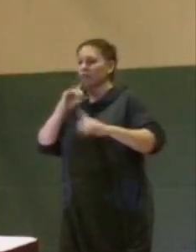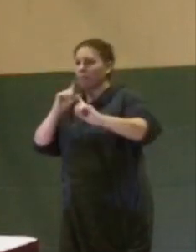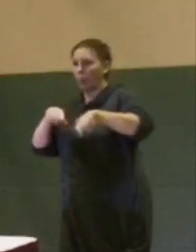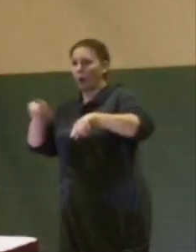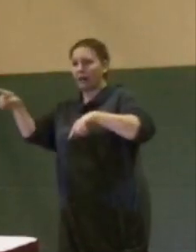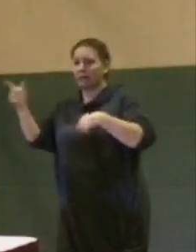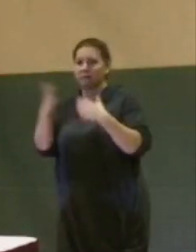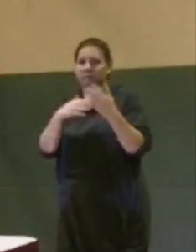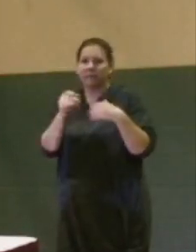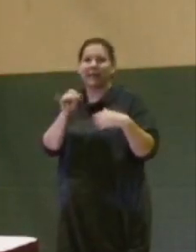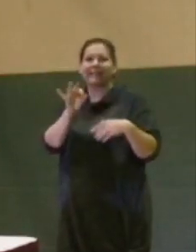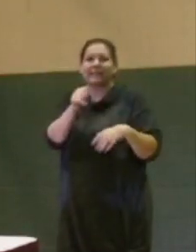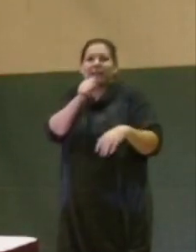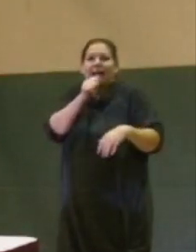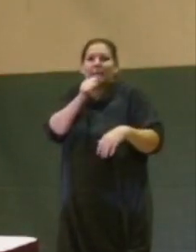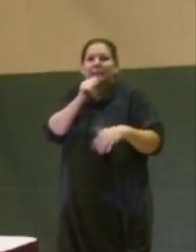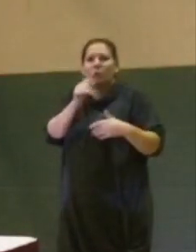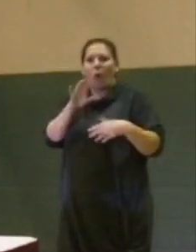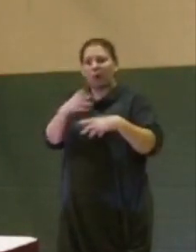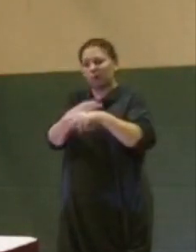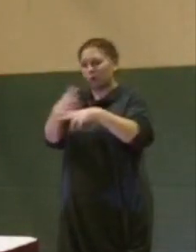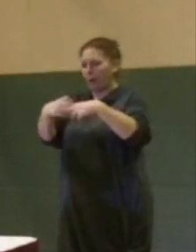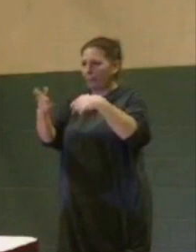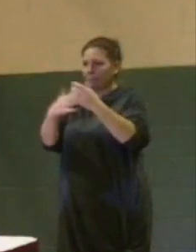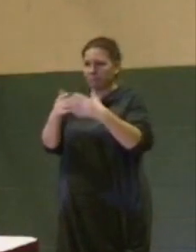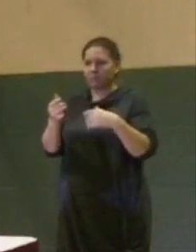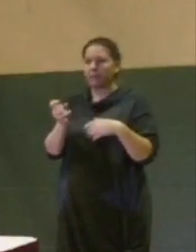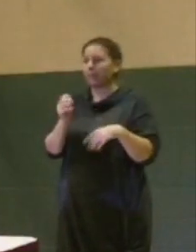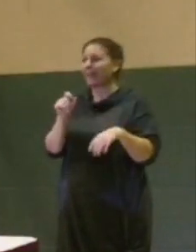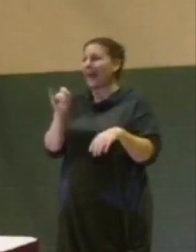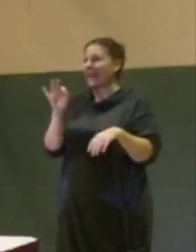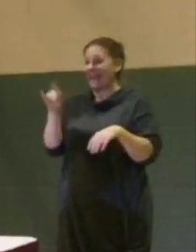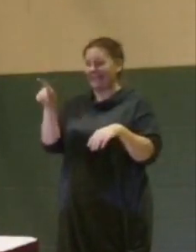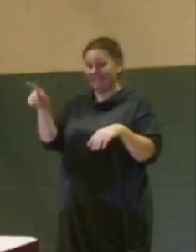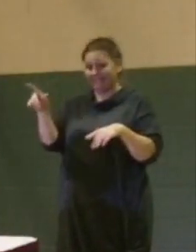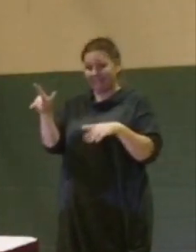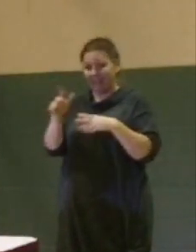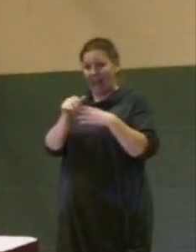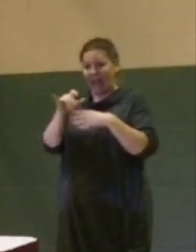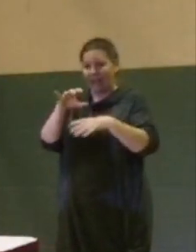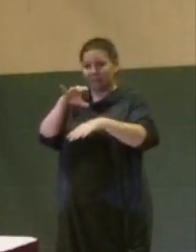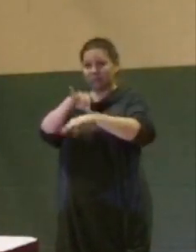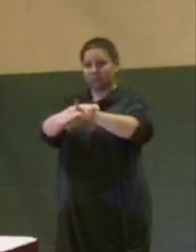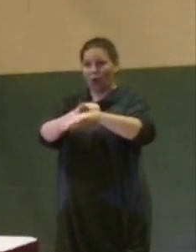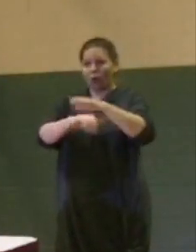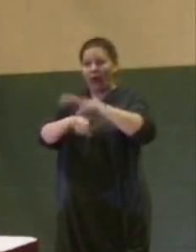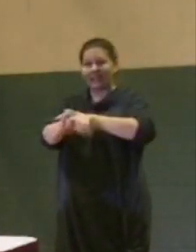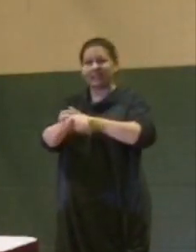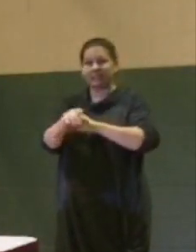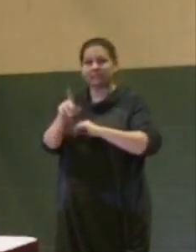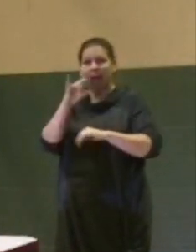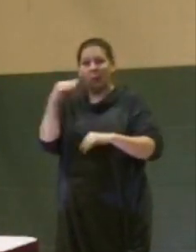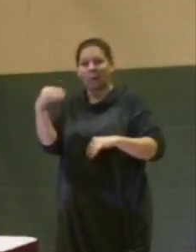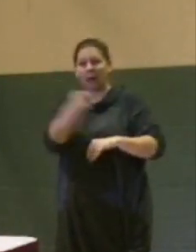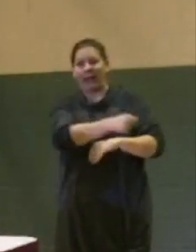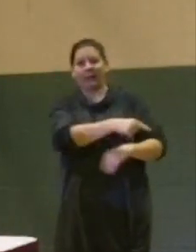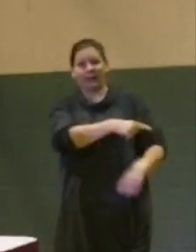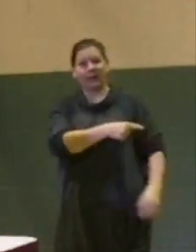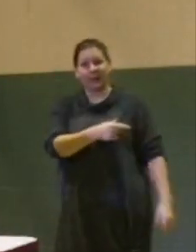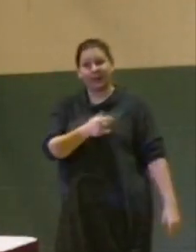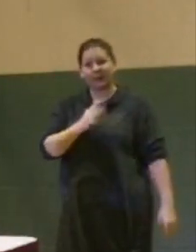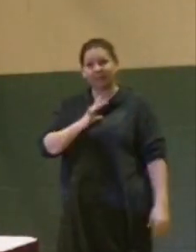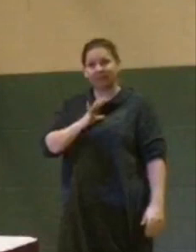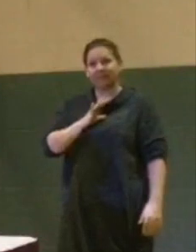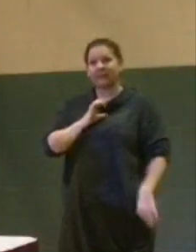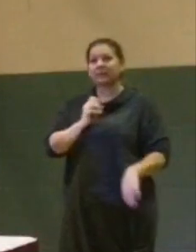it, whether it's anonymous or not, and if it leads to an arrest, you will be compensated for that. But in